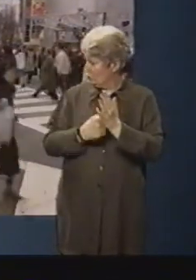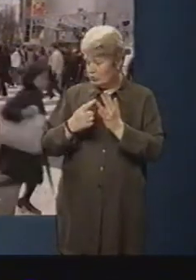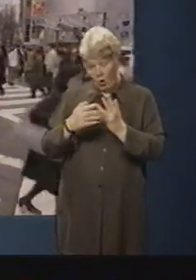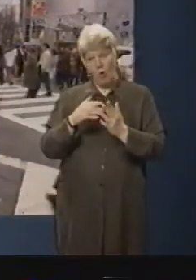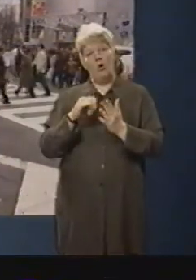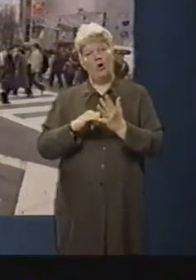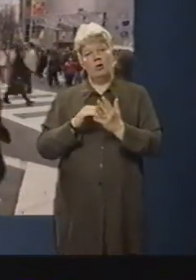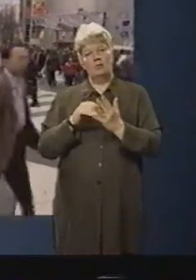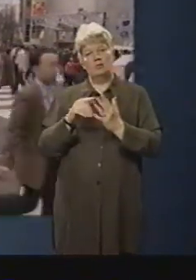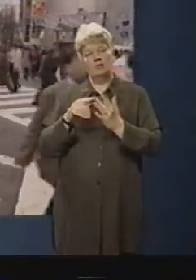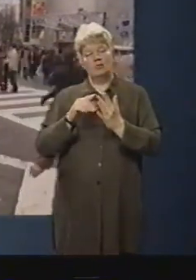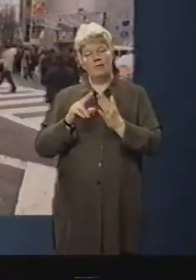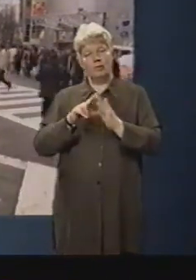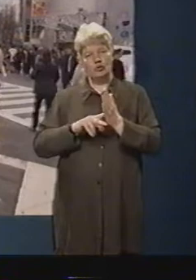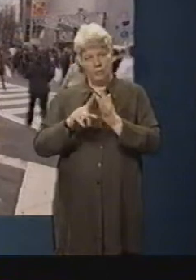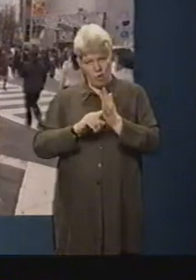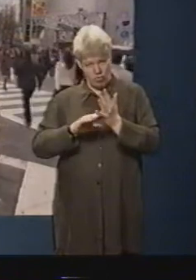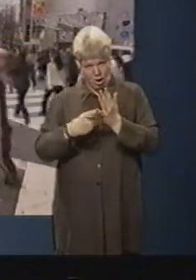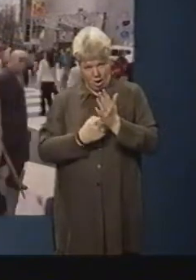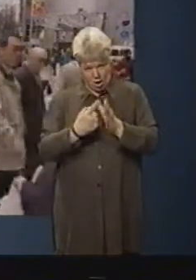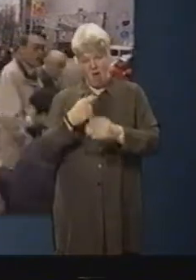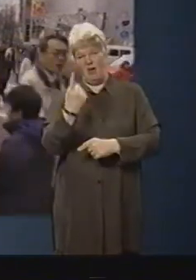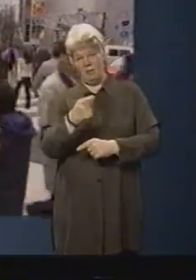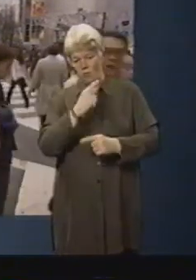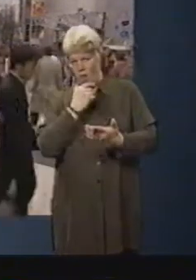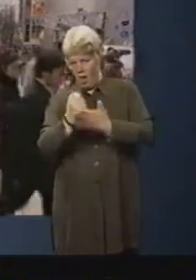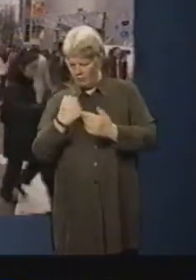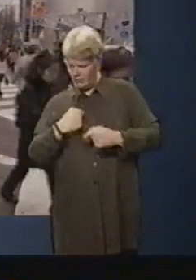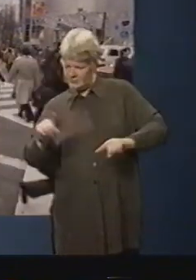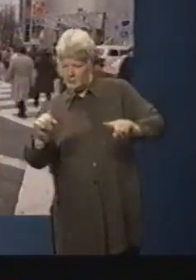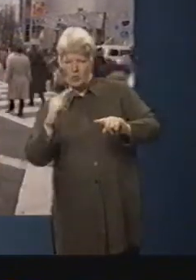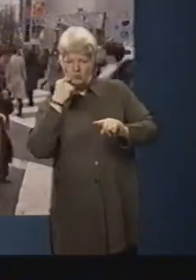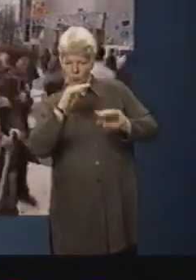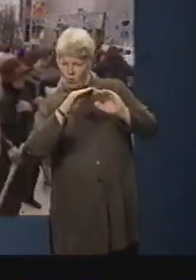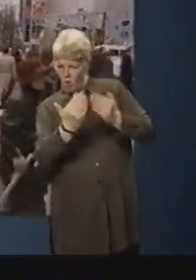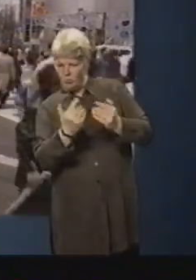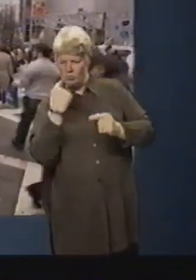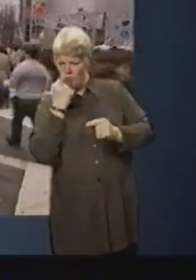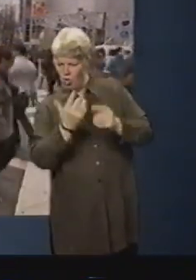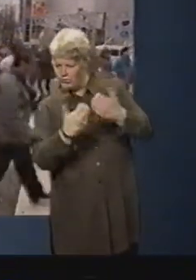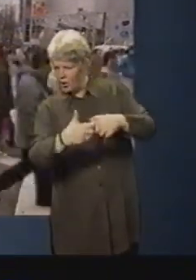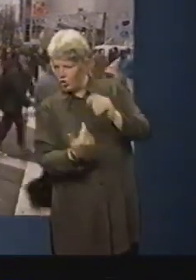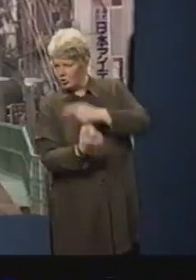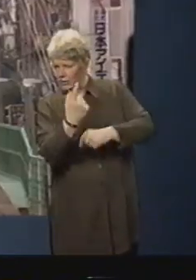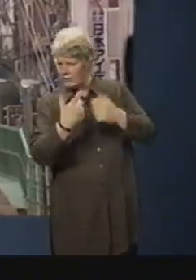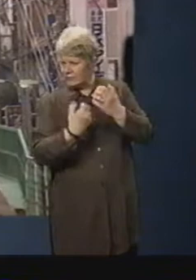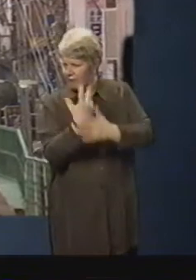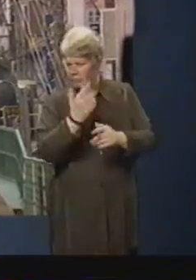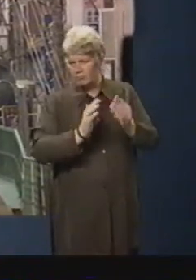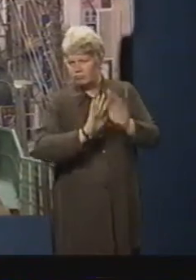Tokyo for the day. He's going to help us test out some of the things that tomorrow's technology has to offer those who want to get ahead.